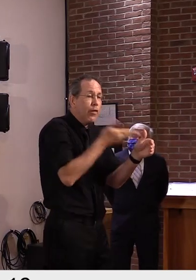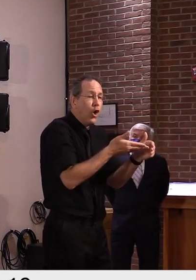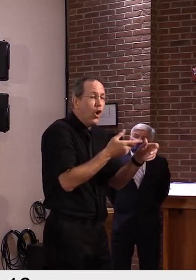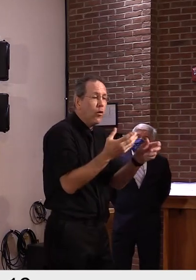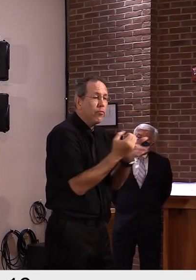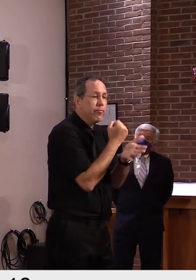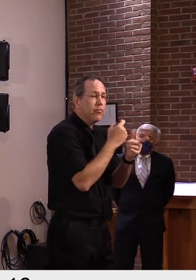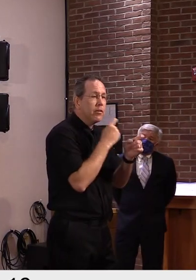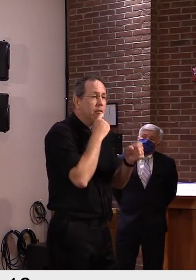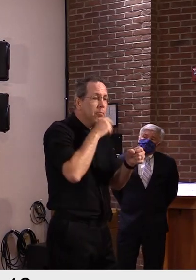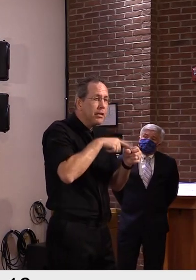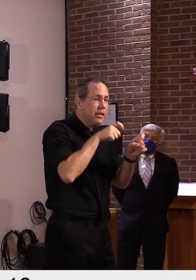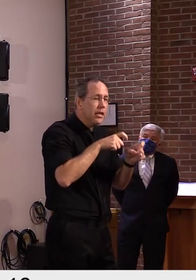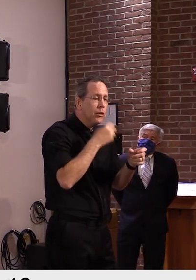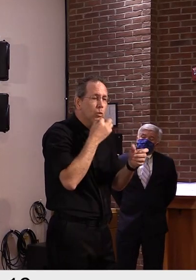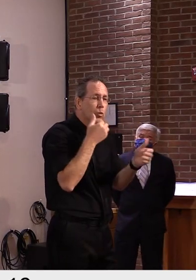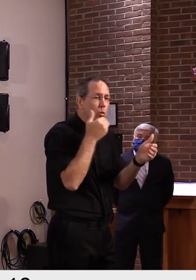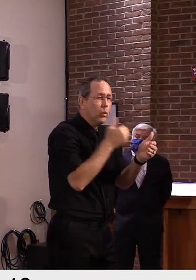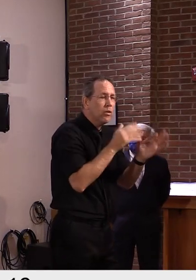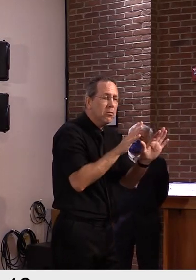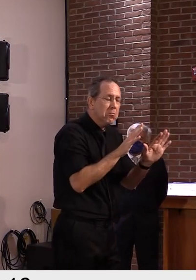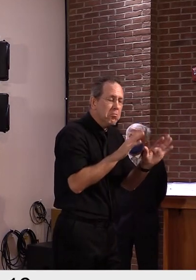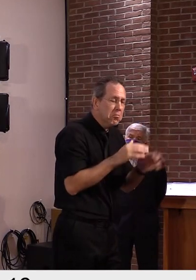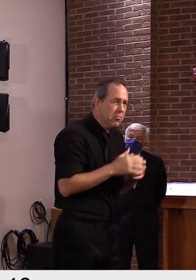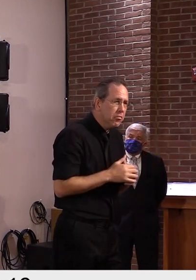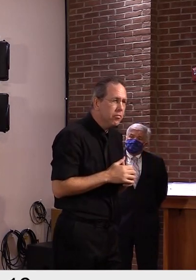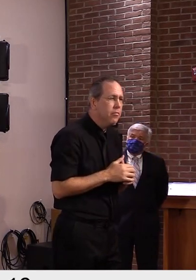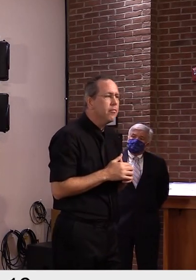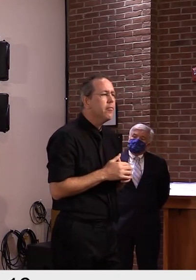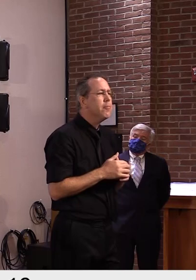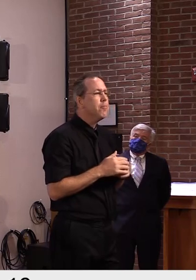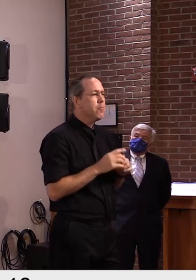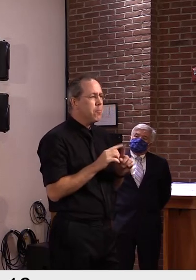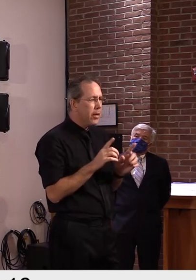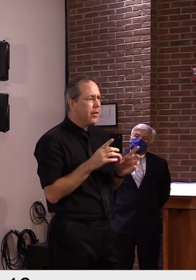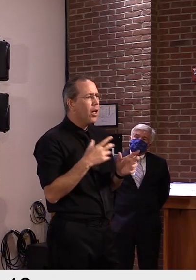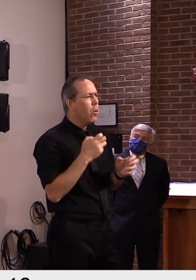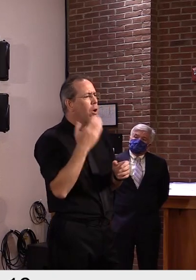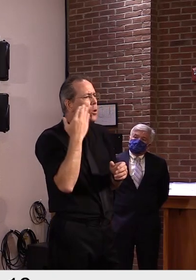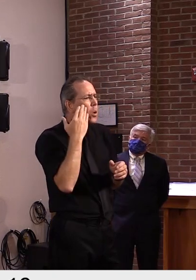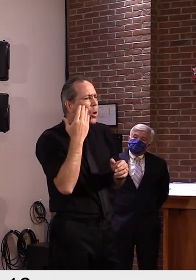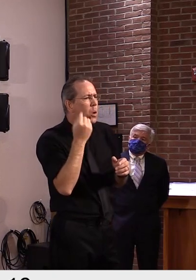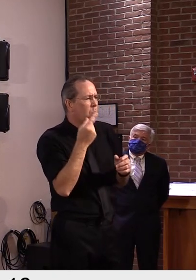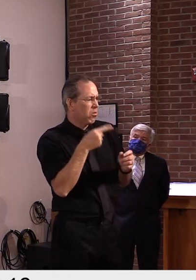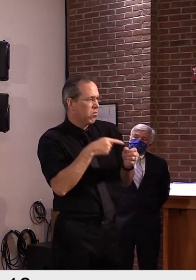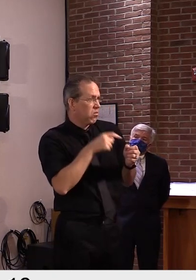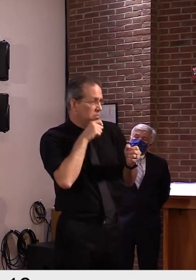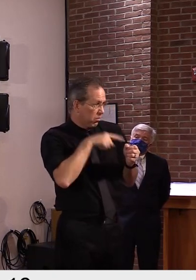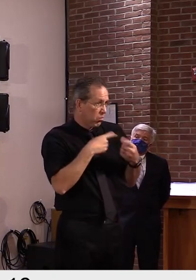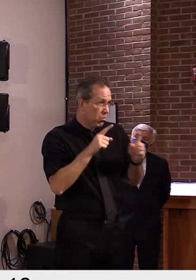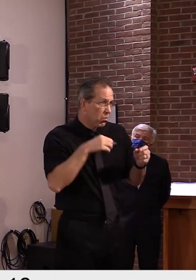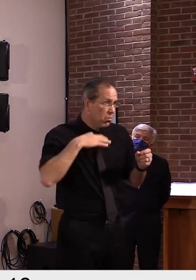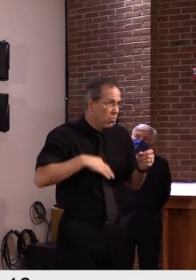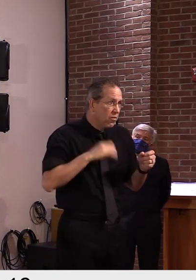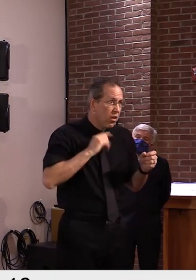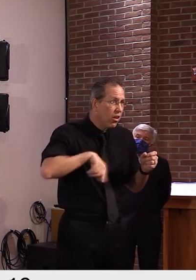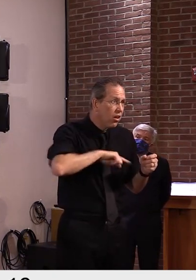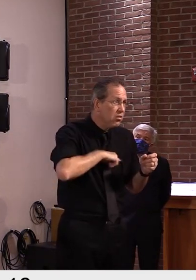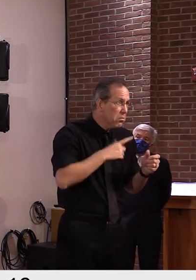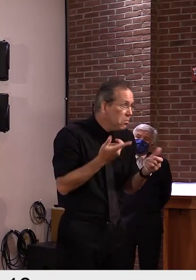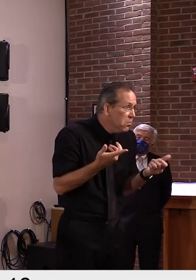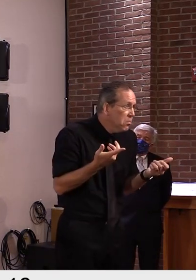we could have, but we'd also want to know that it had advantages in terms of perhaps turnaround time, as you implied,